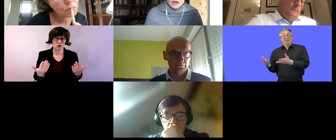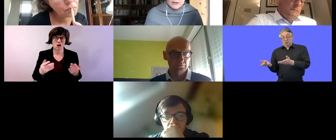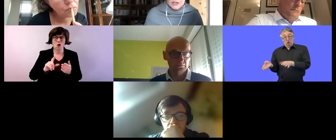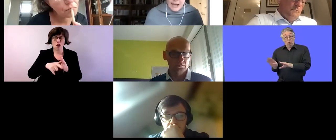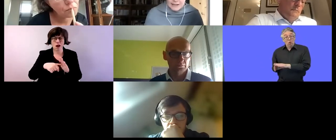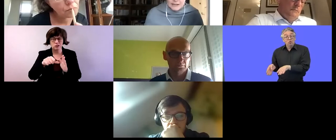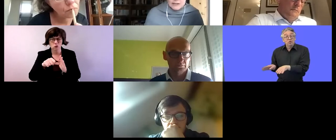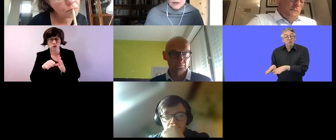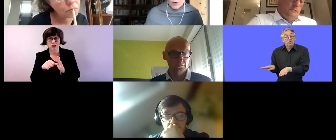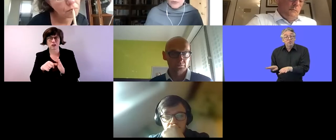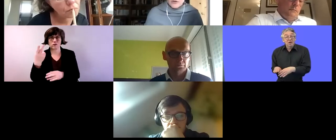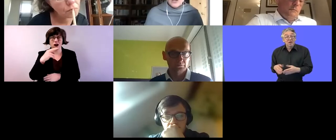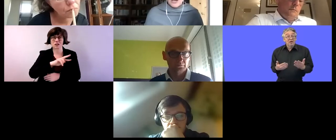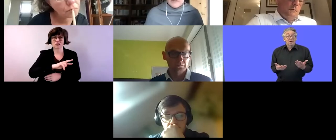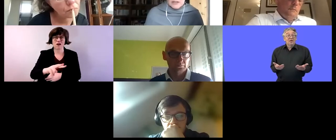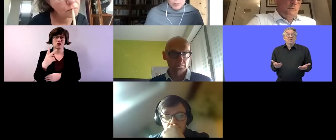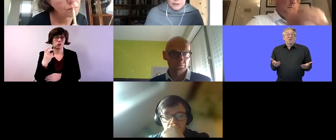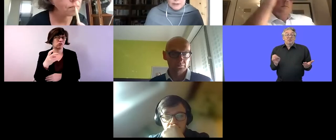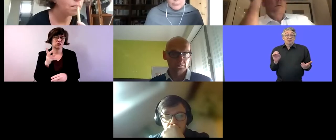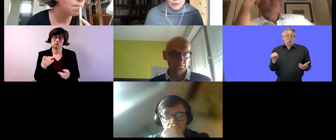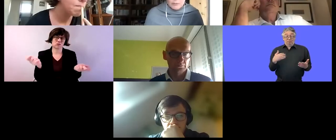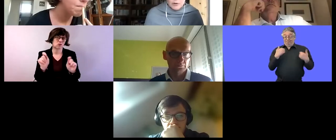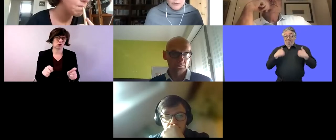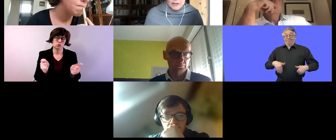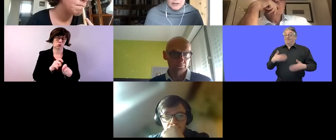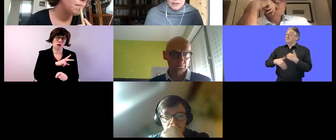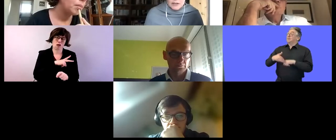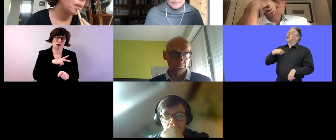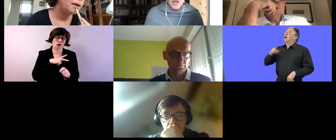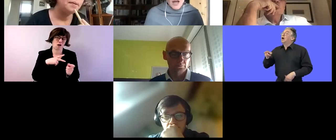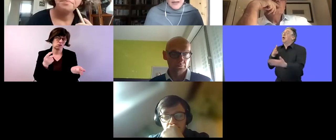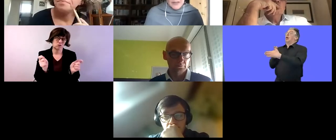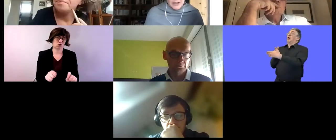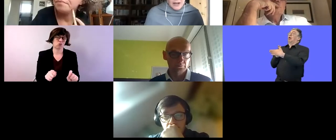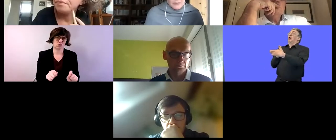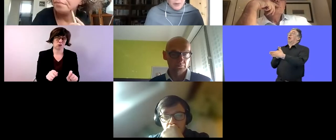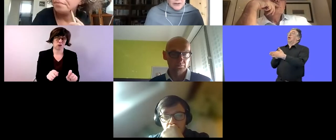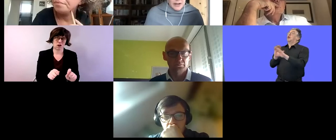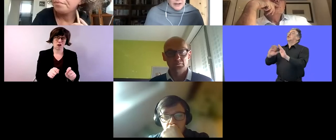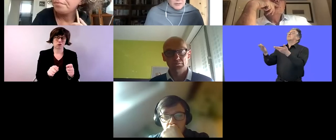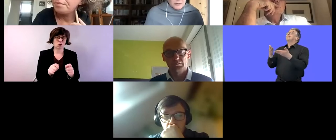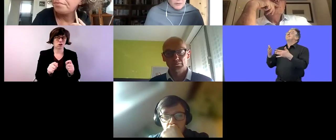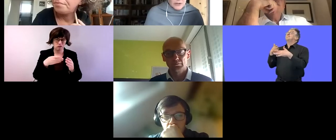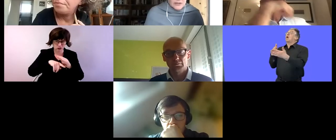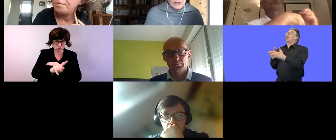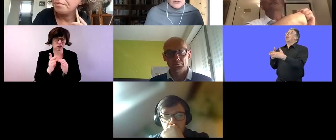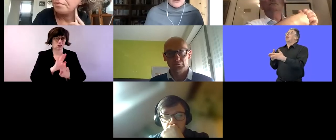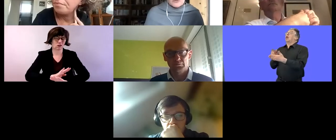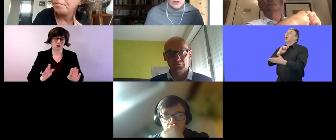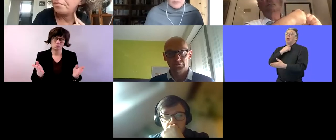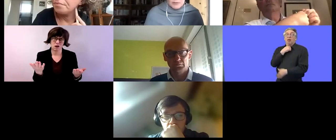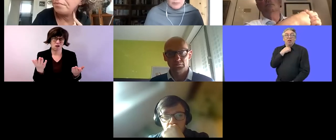no longer able to access these hubs and the supports that were being provided in them and then by that reason